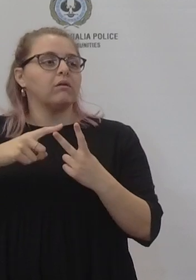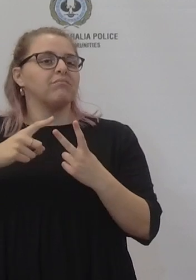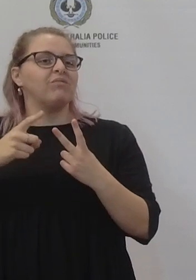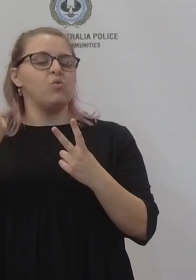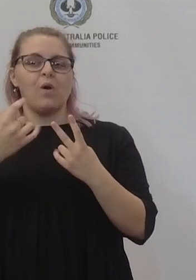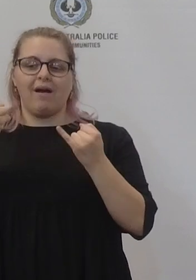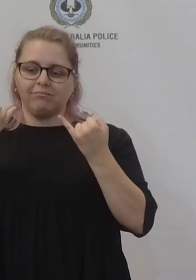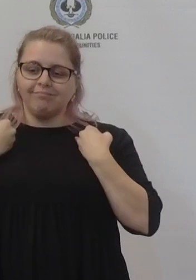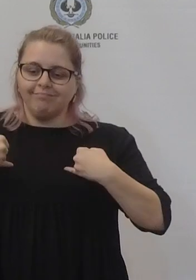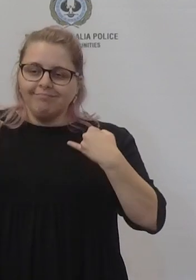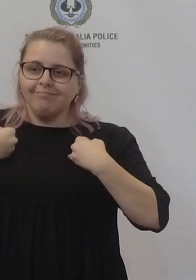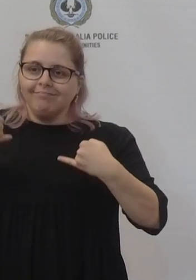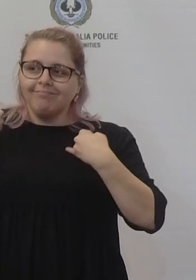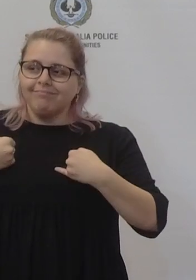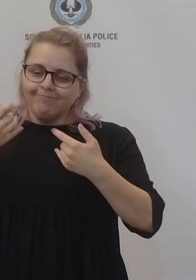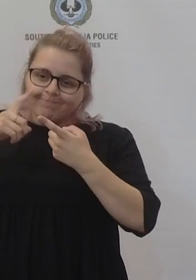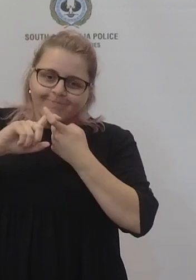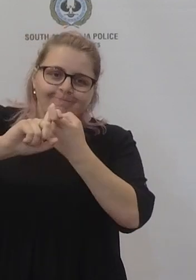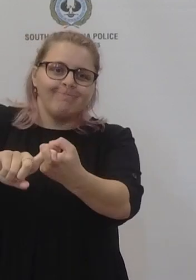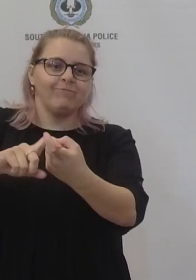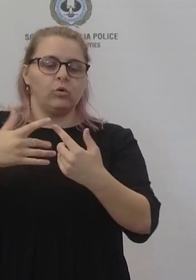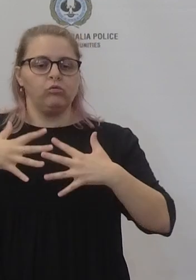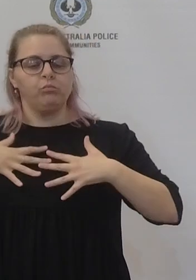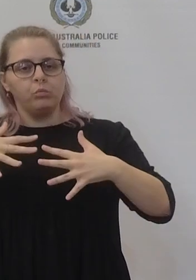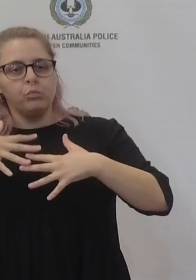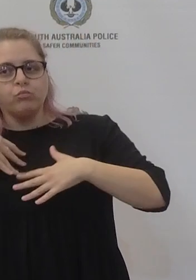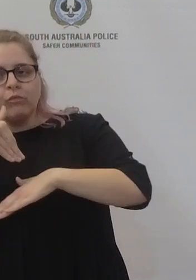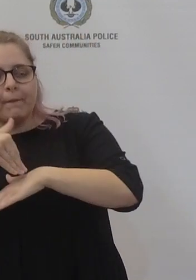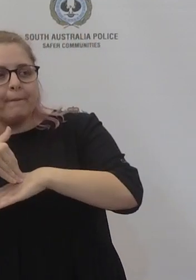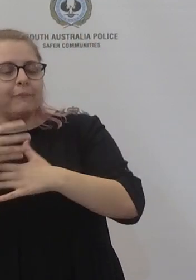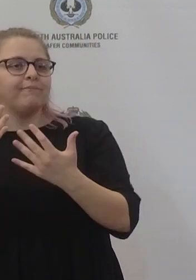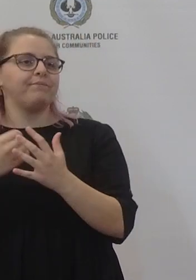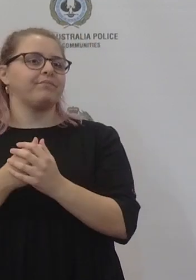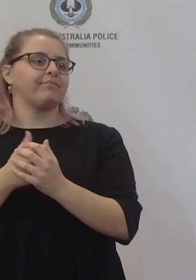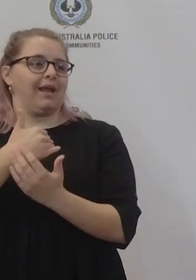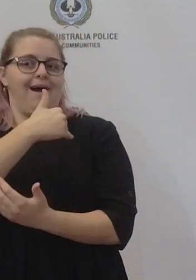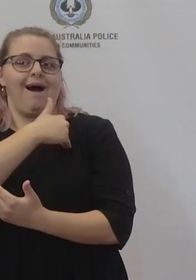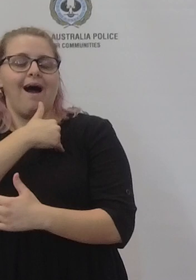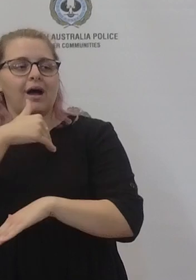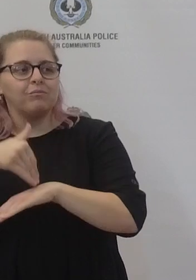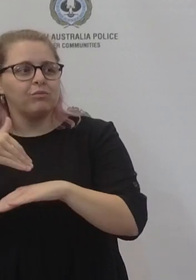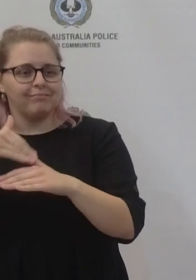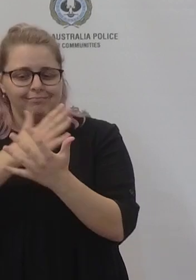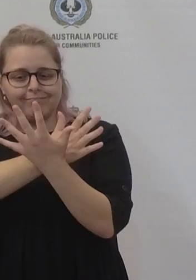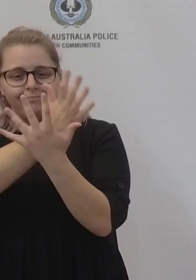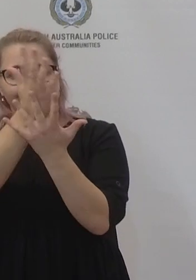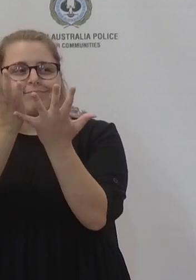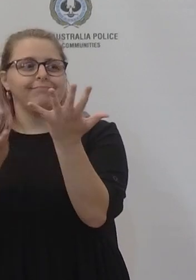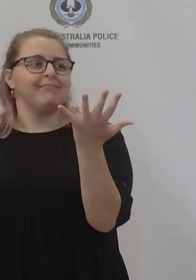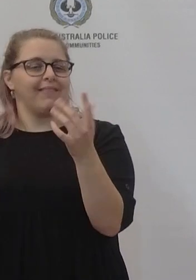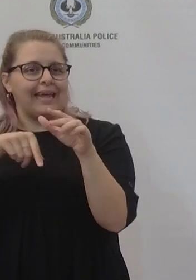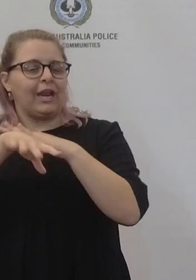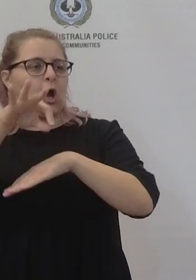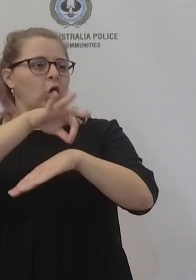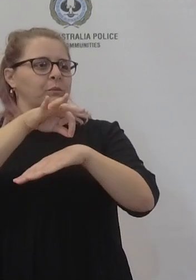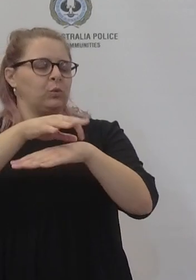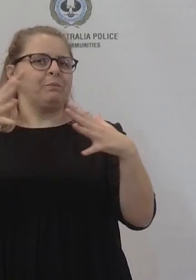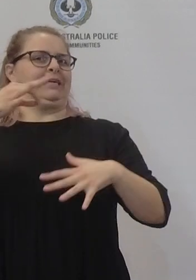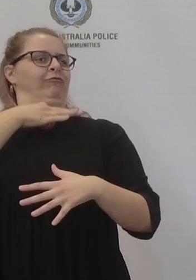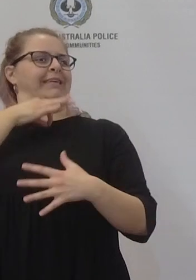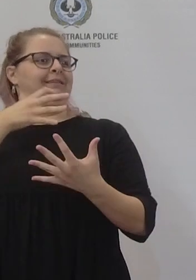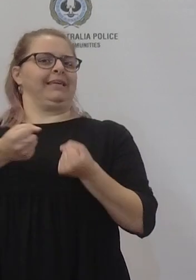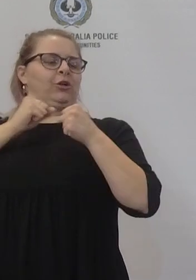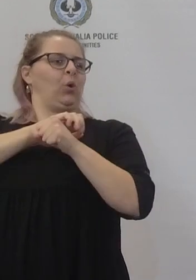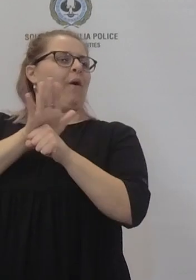chronic health problems people with respiratory problems people with uh heart conditions and also there are a range of people who have